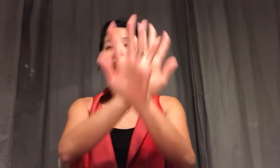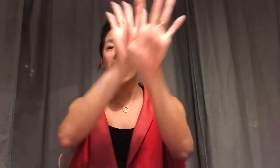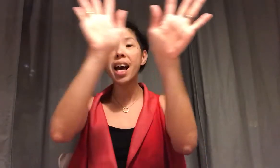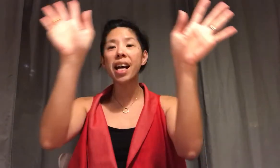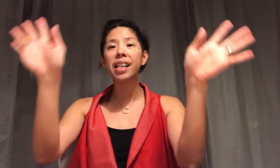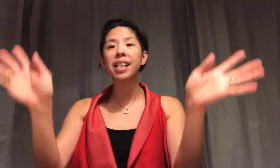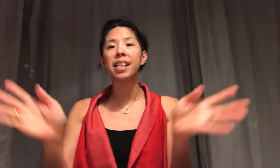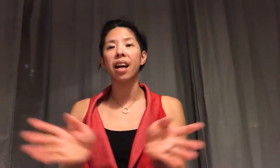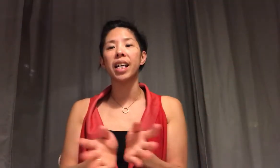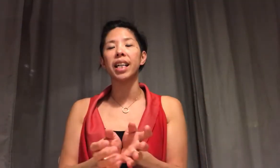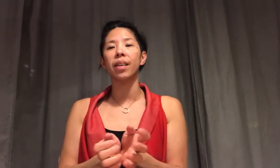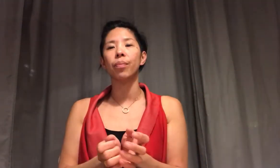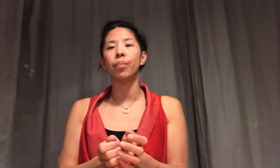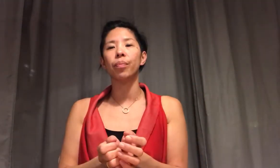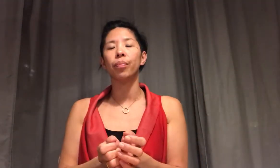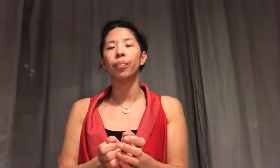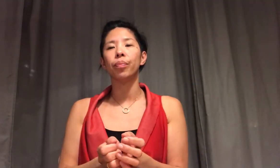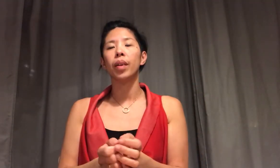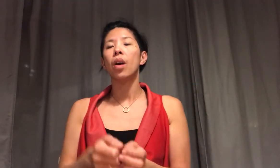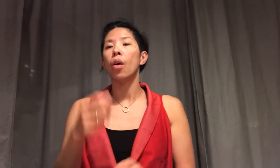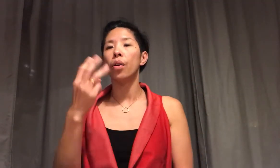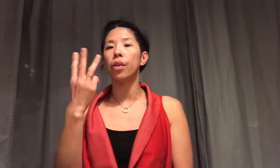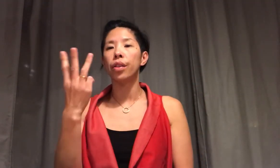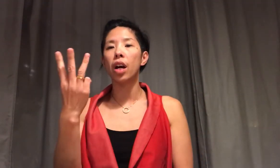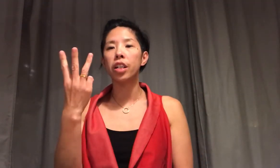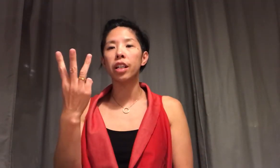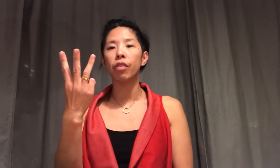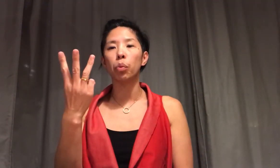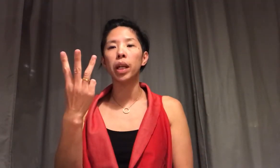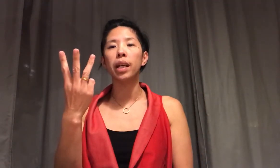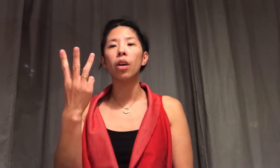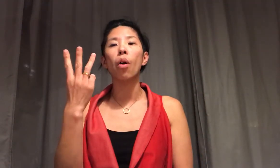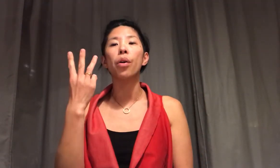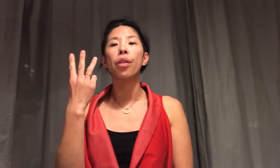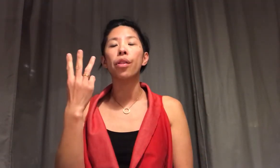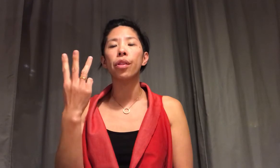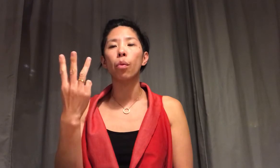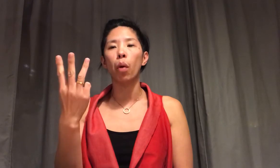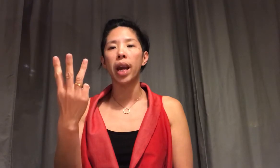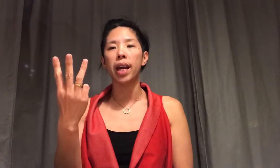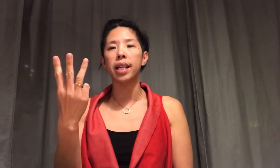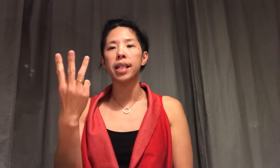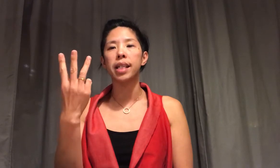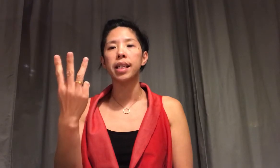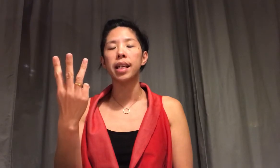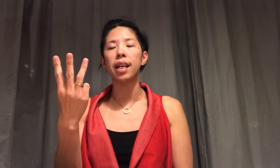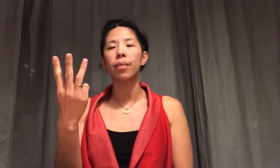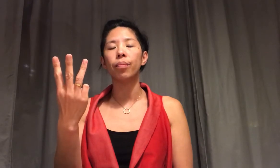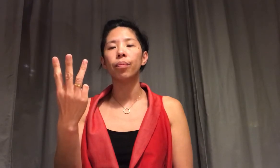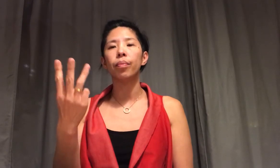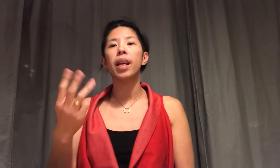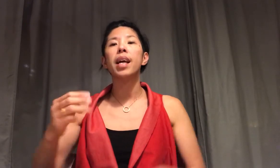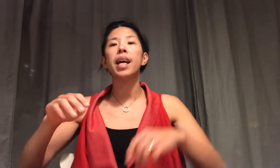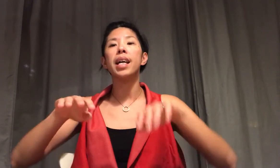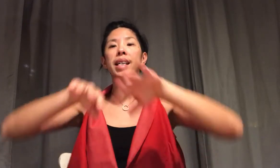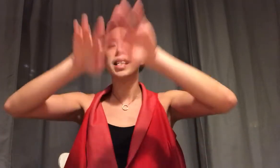sunny on the third day of the week on Wednesday it's